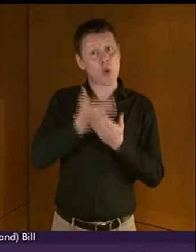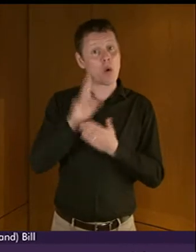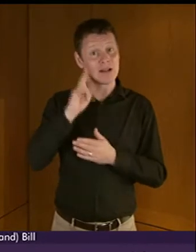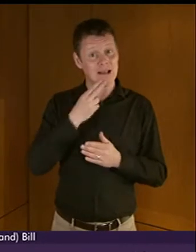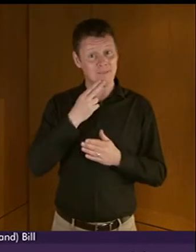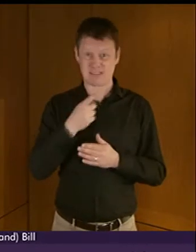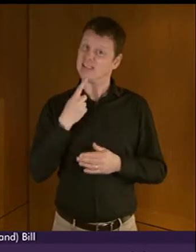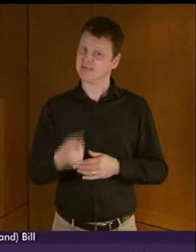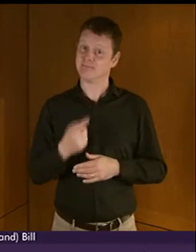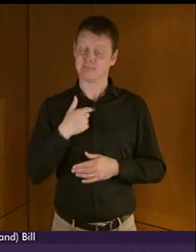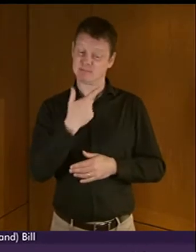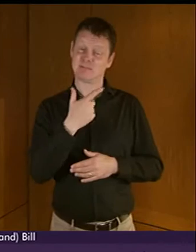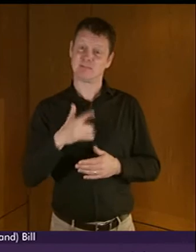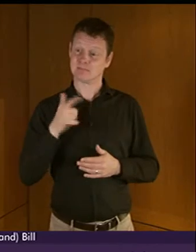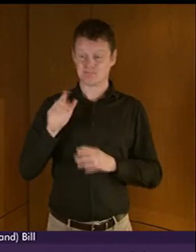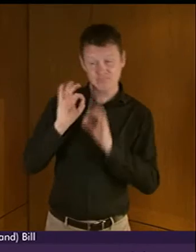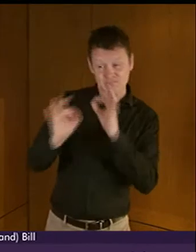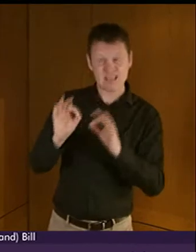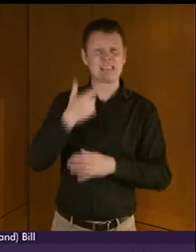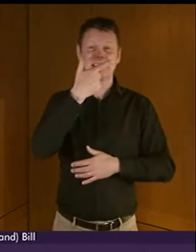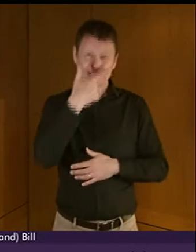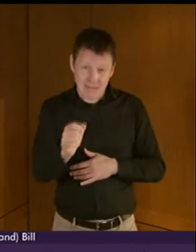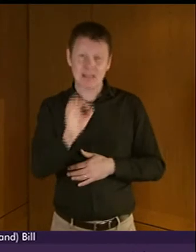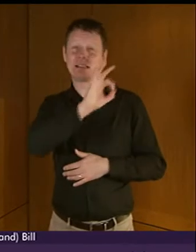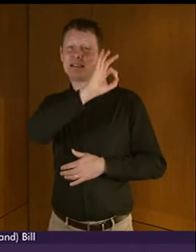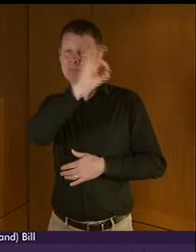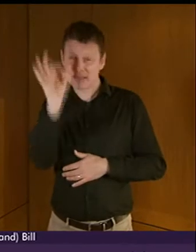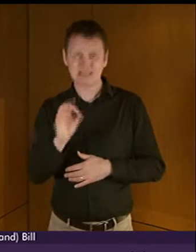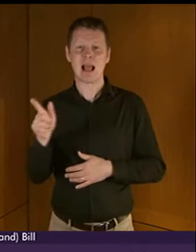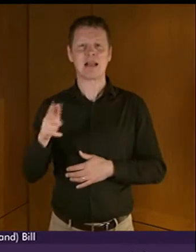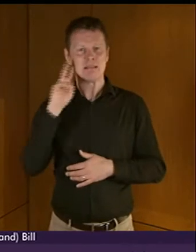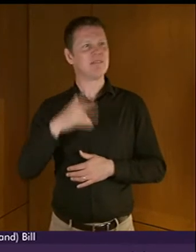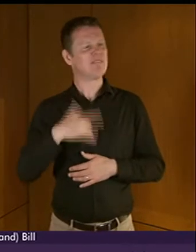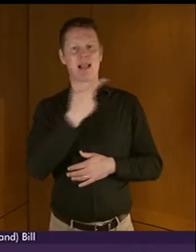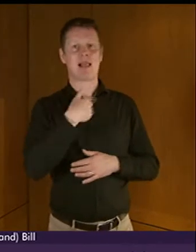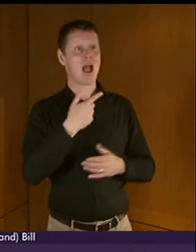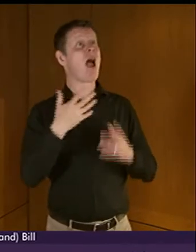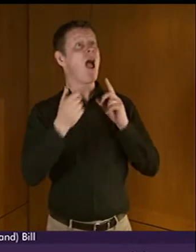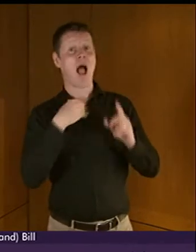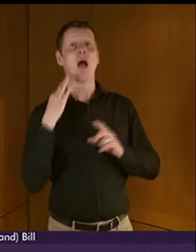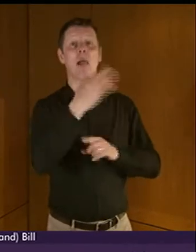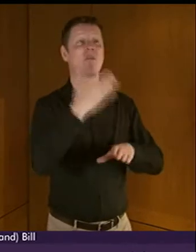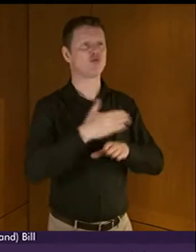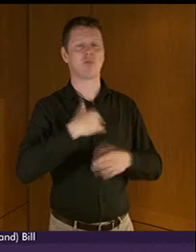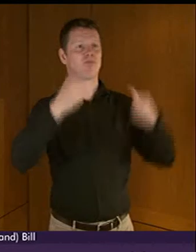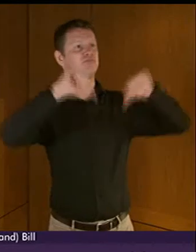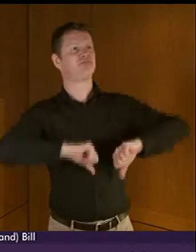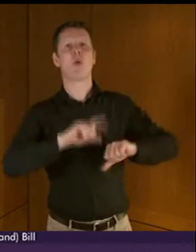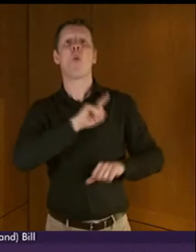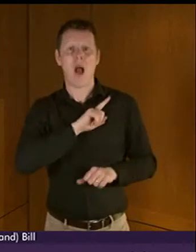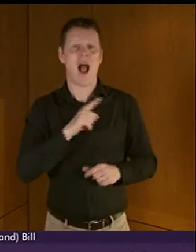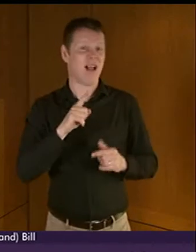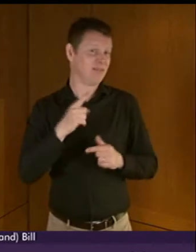70% of deaf people believe that they failed to get a job because of their deafness. Now, I did raise this issue last week, and I hope that in reporting